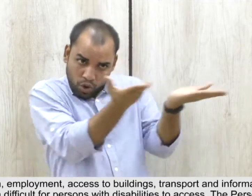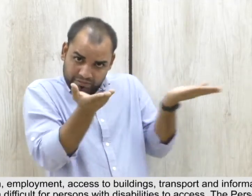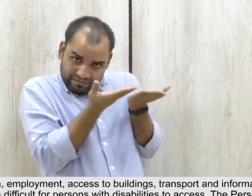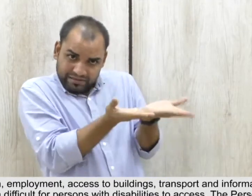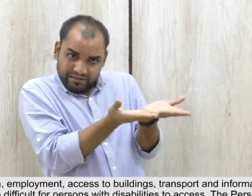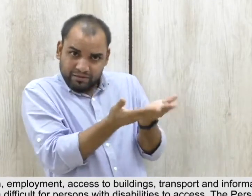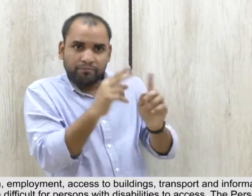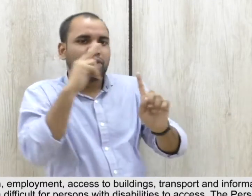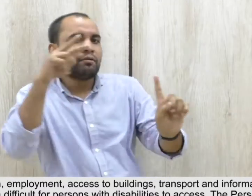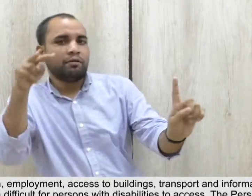10. 11.